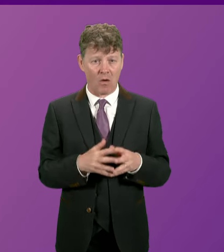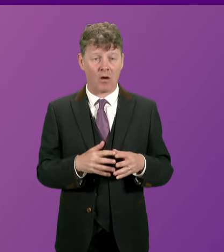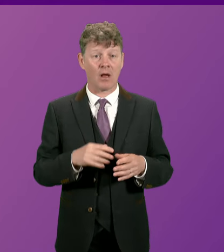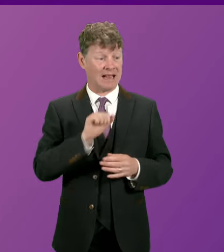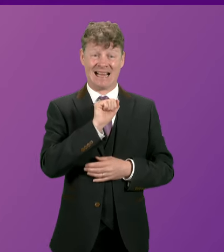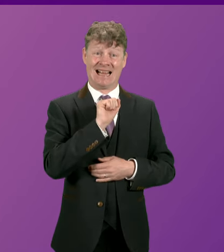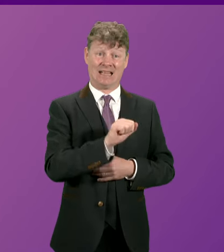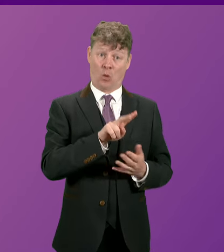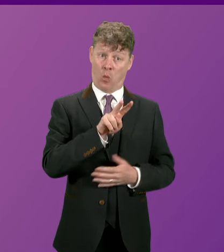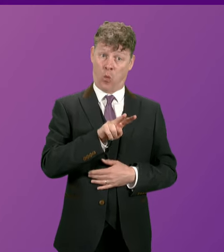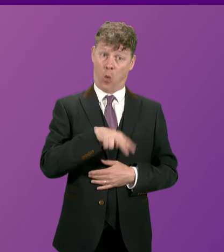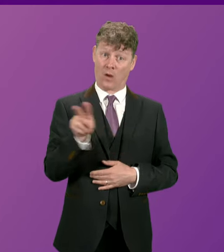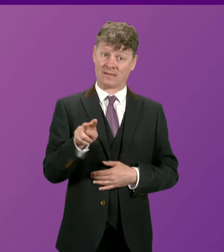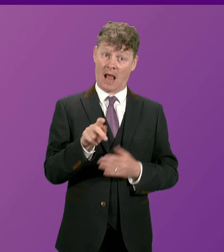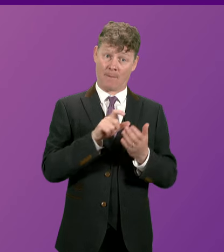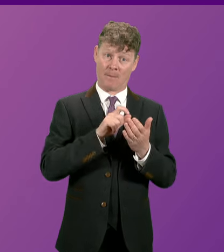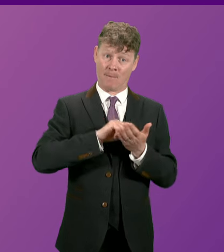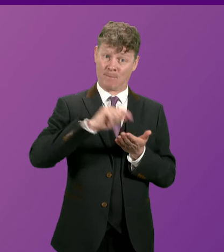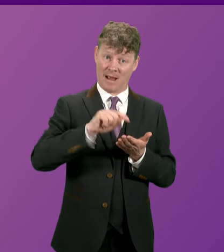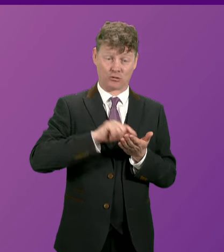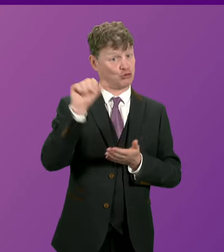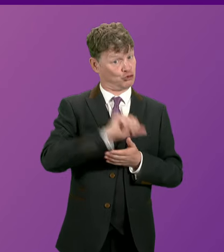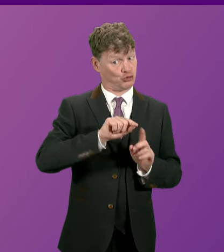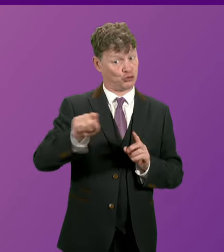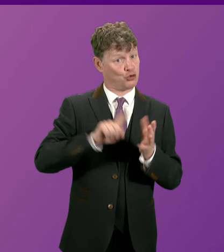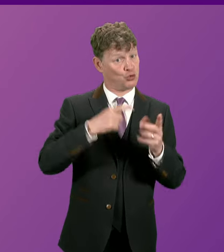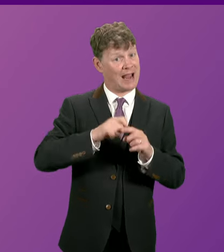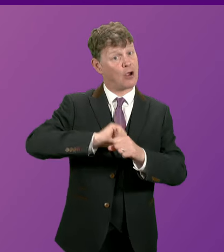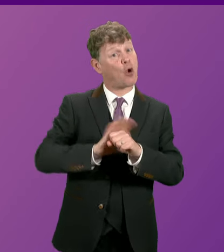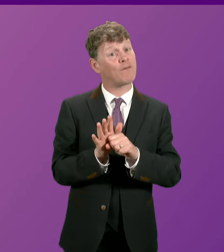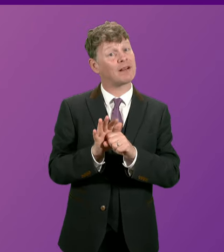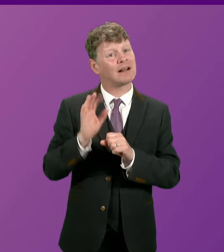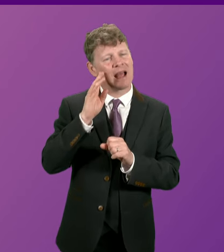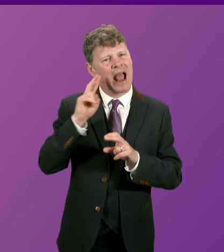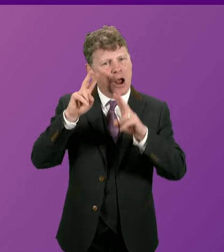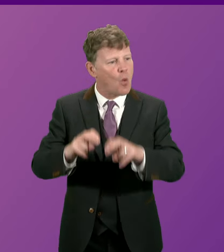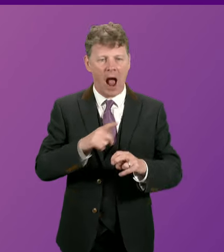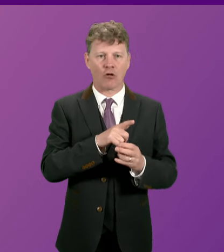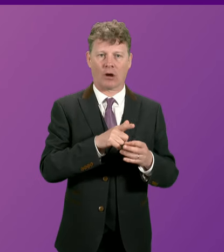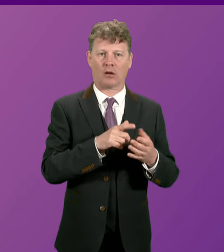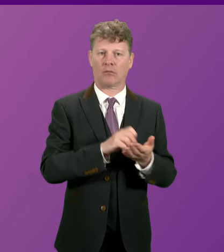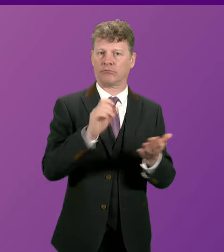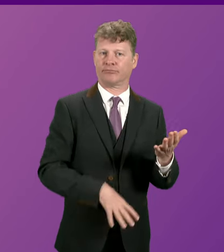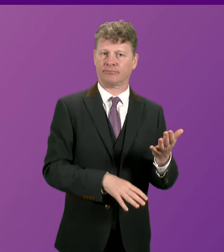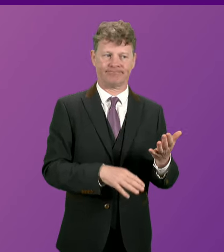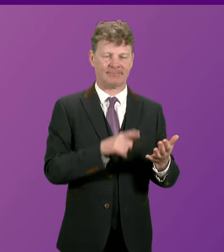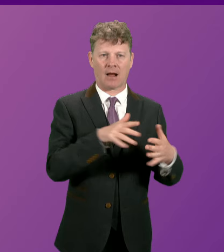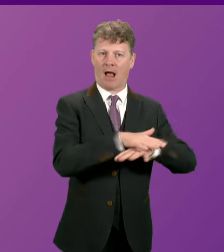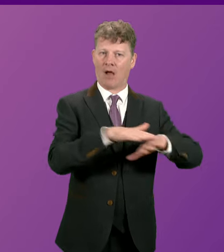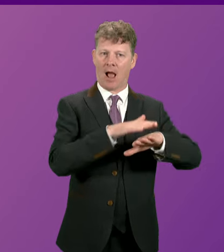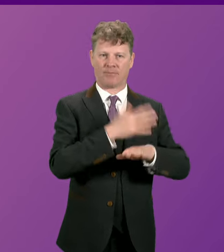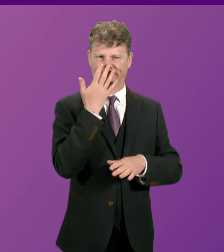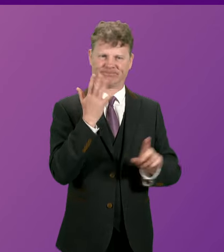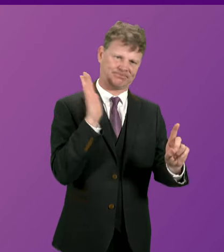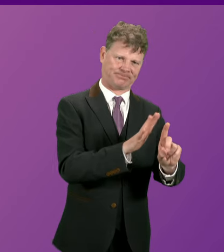message that should have gone to the UK COVID inquiry in a disgraceful cover-up. He was Education